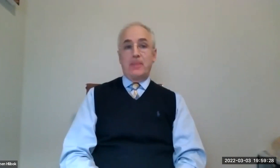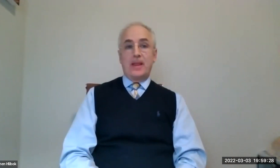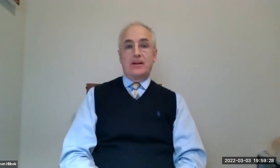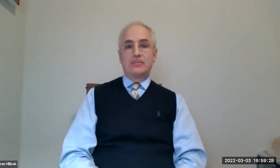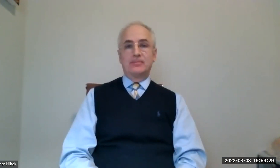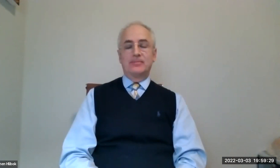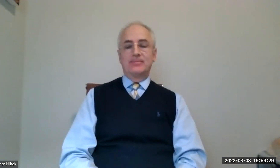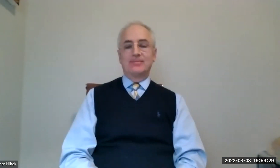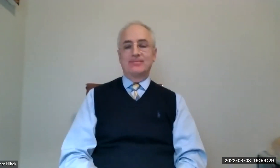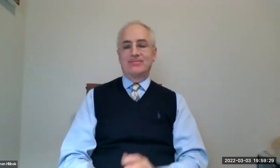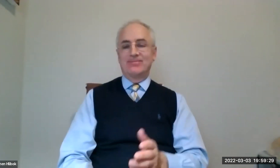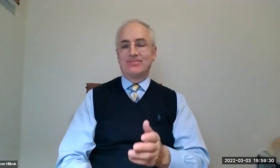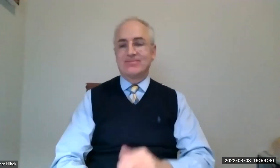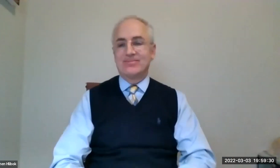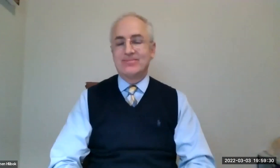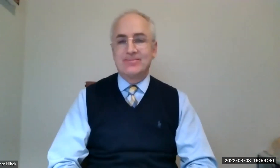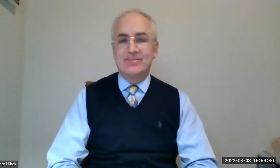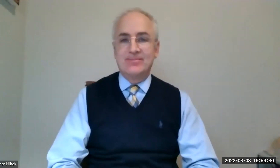So you need to look at the tax bracket from the IRS.